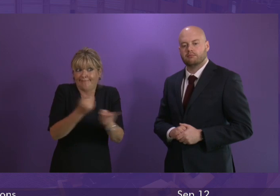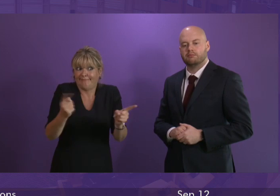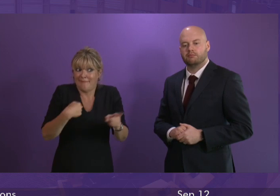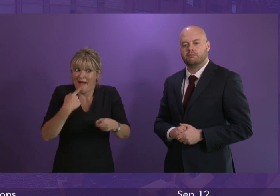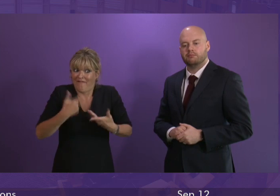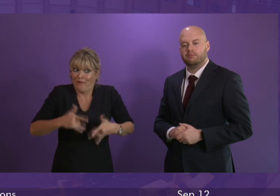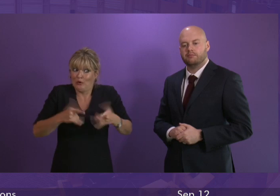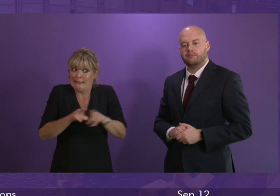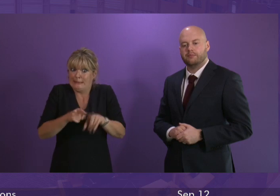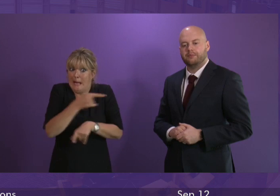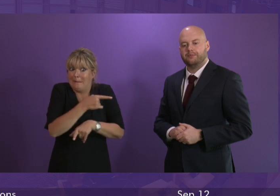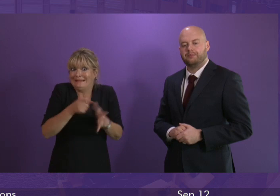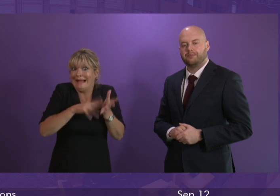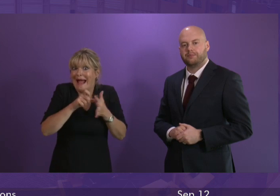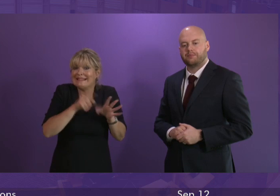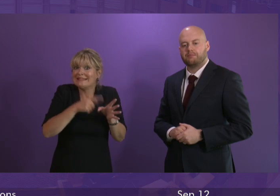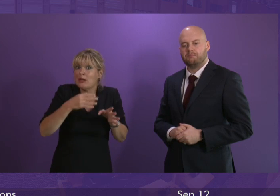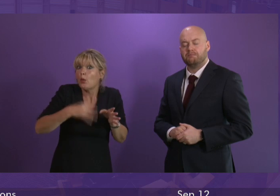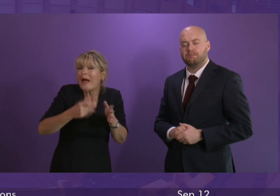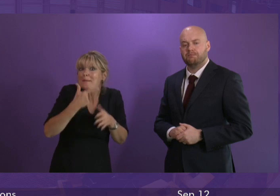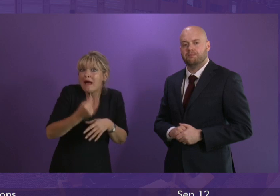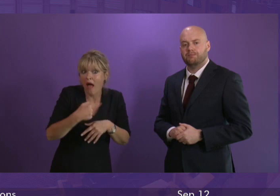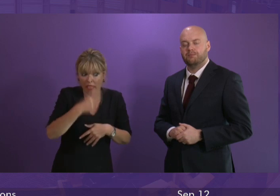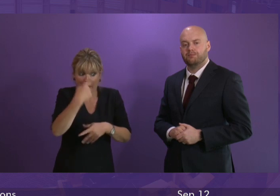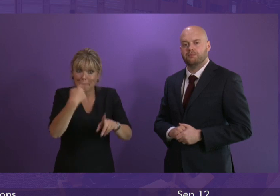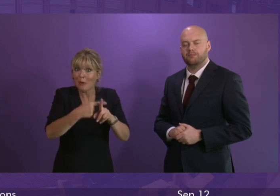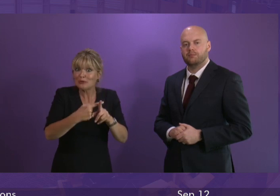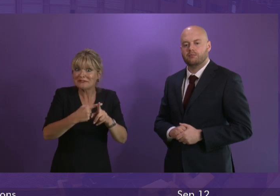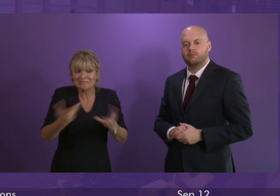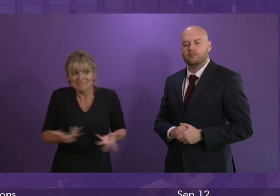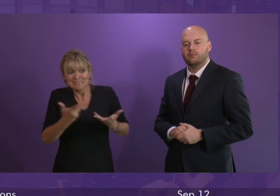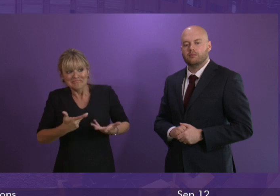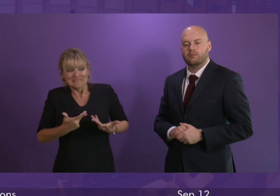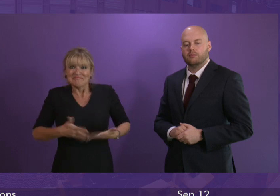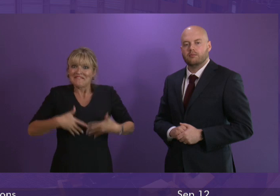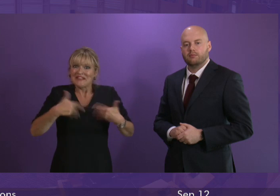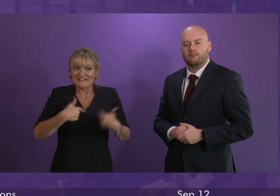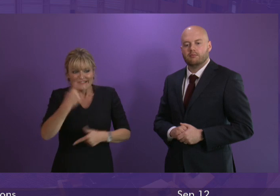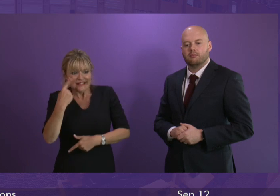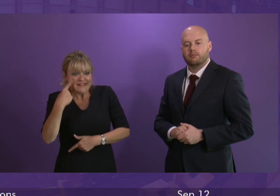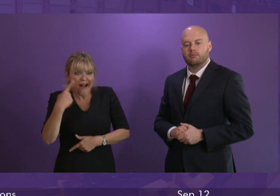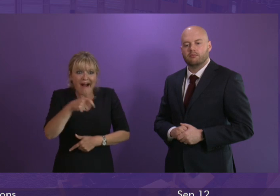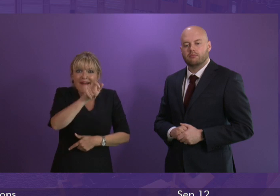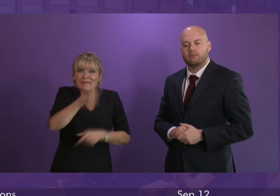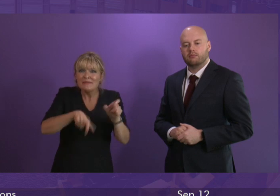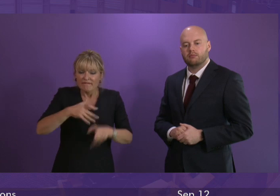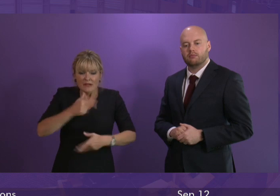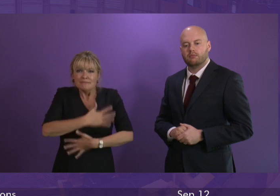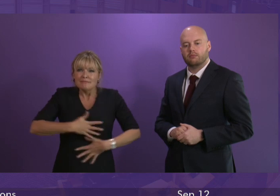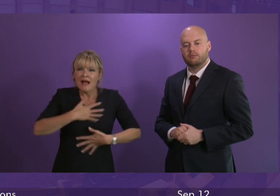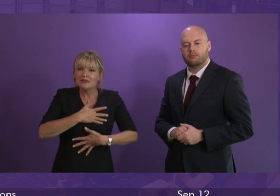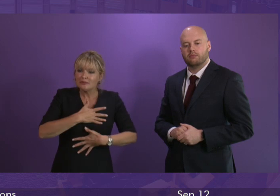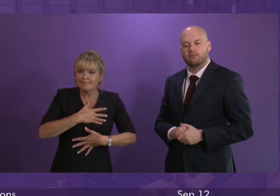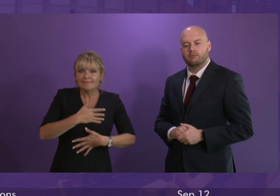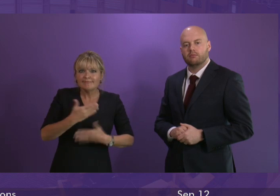Andy Whiteman I think it is actually very positive very heartening very uplifting to see the younger generation feel so passionate about